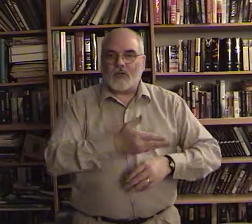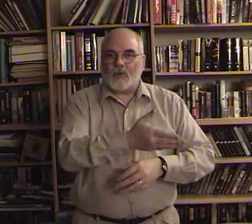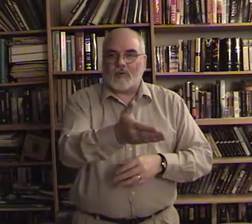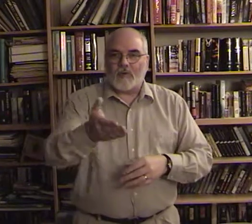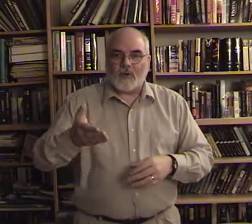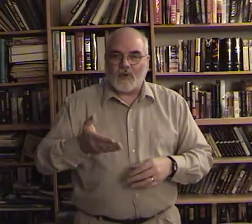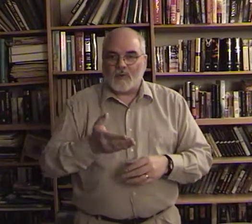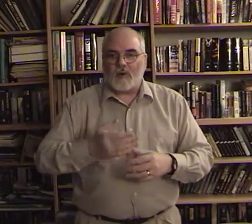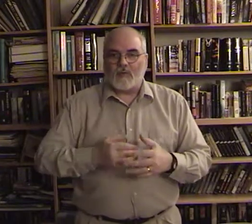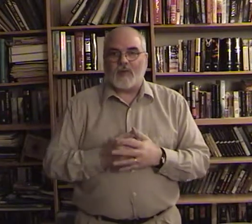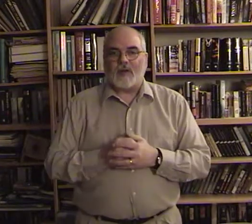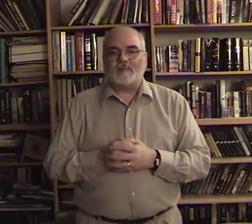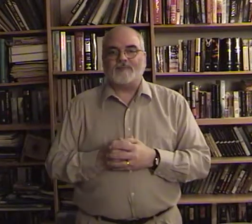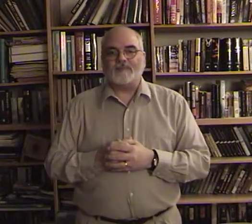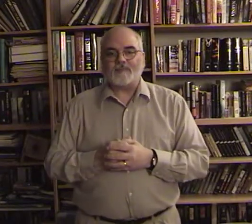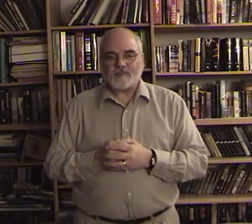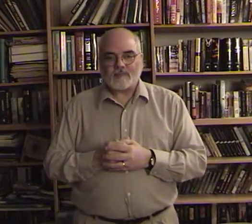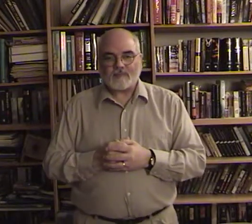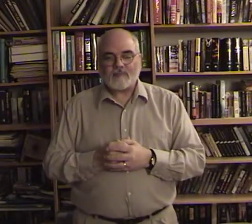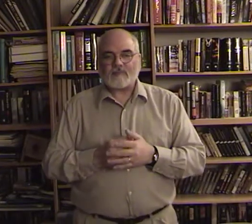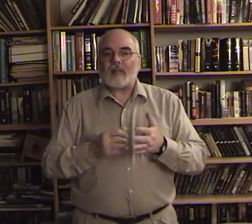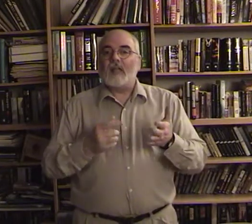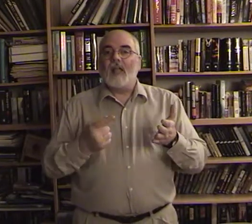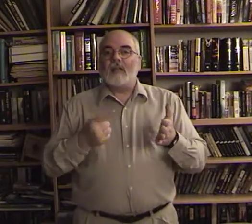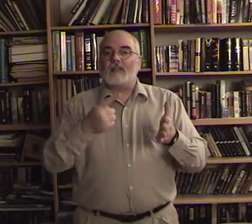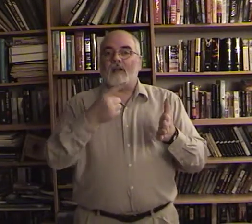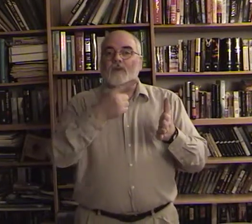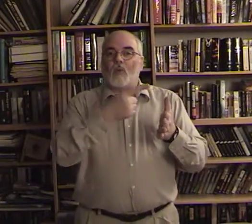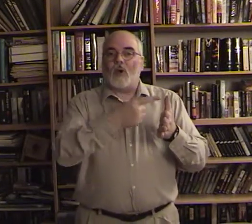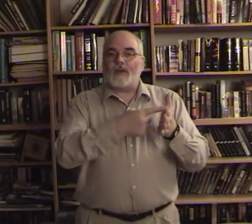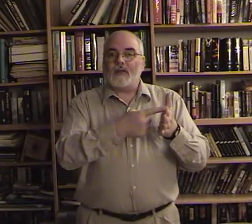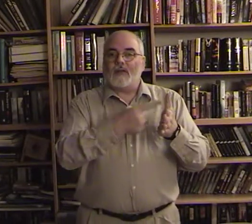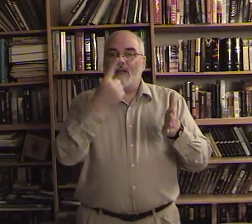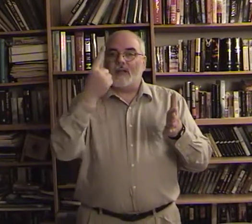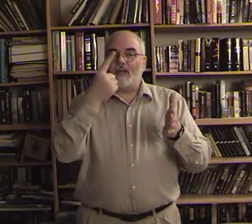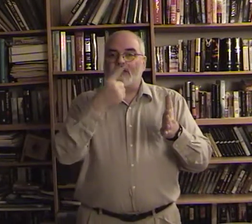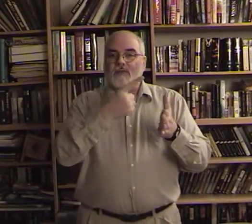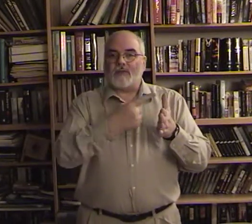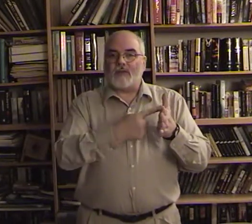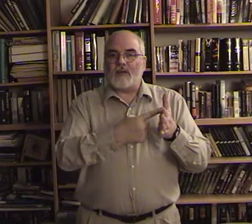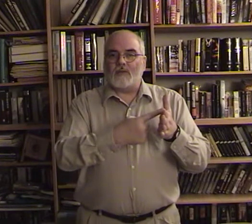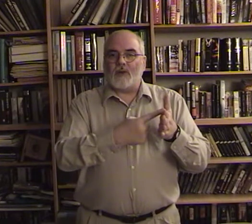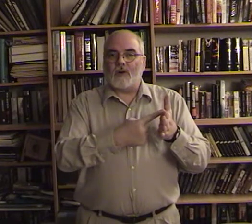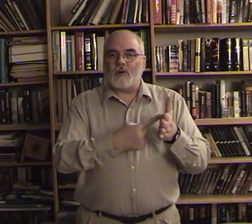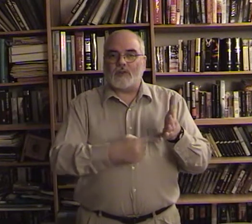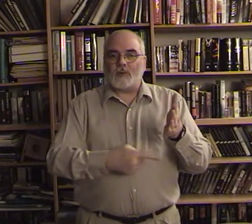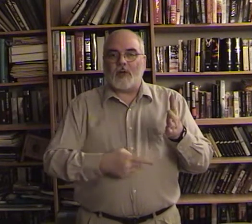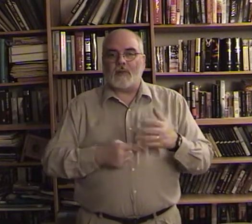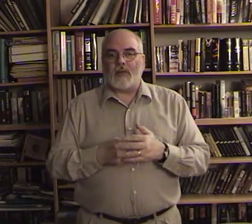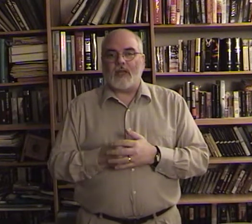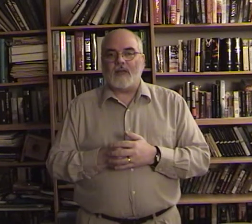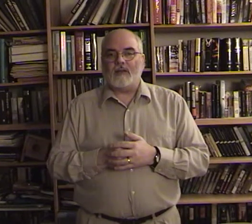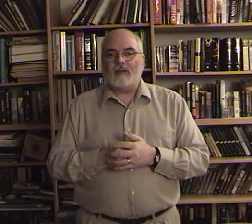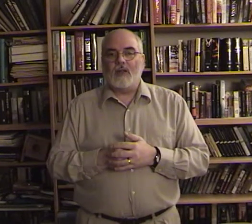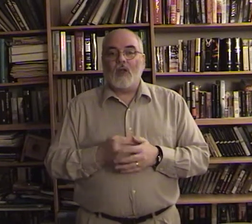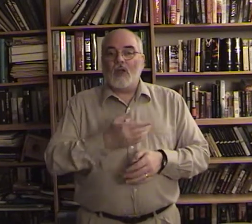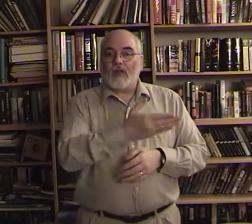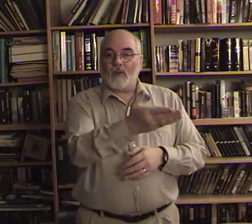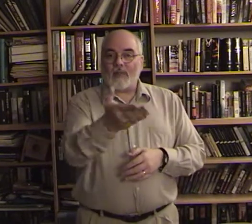going to refer to them over there sign for what is this a single finger across the palm of the hand what